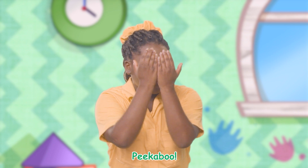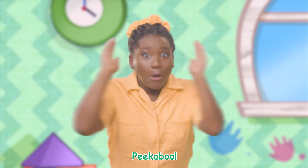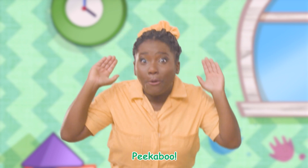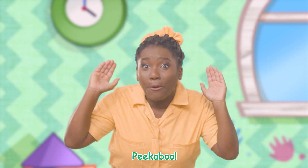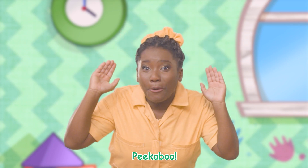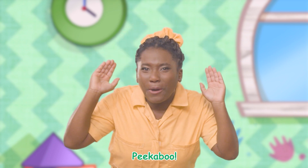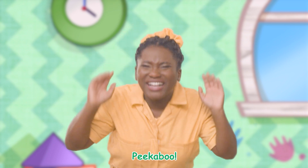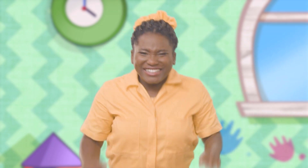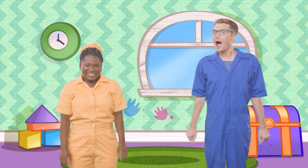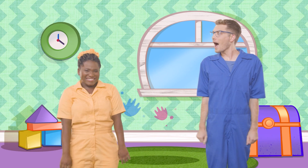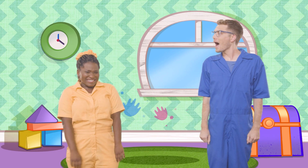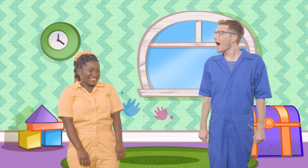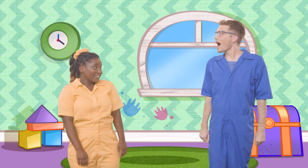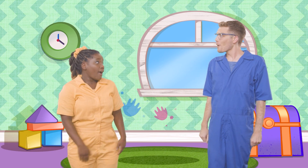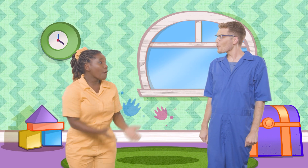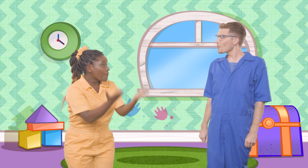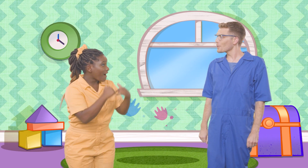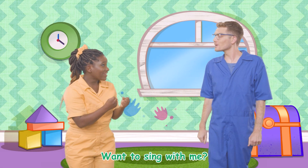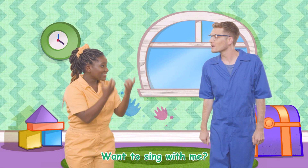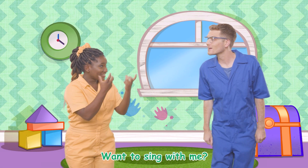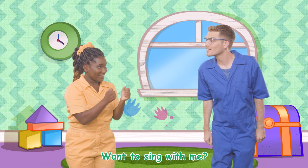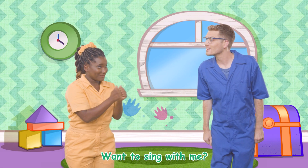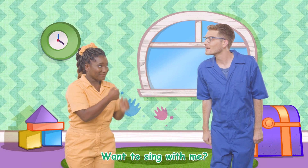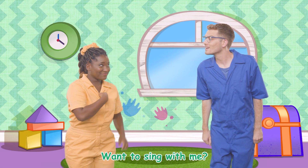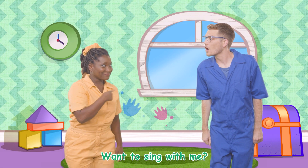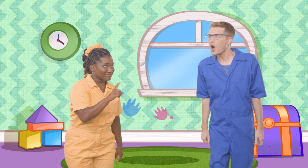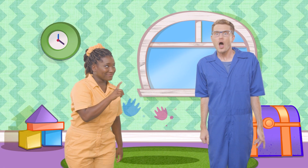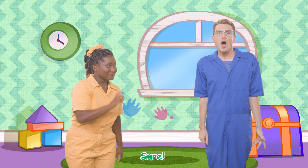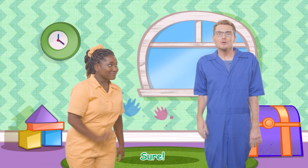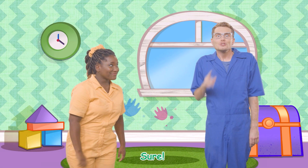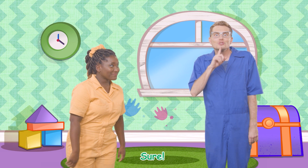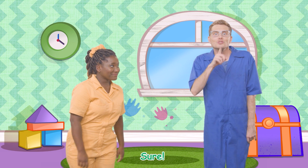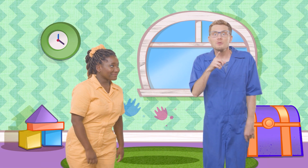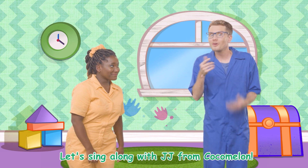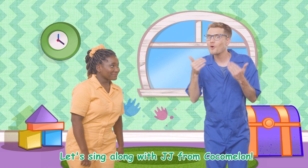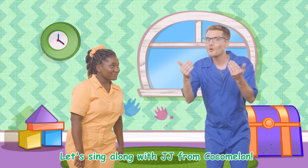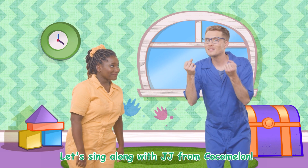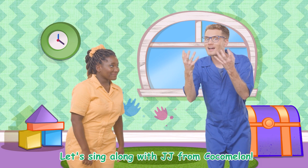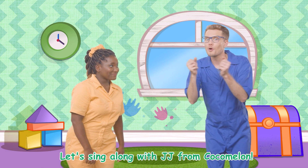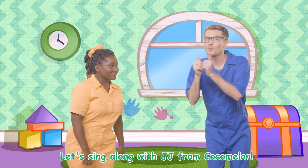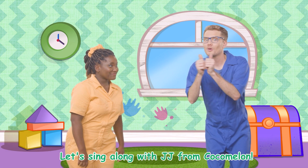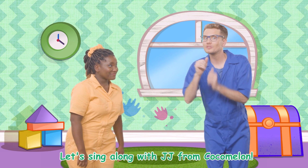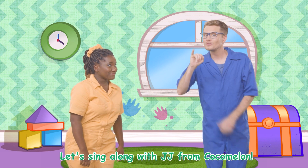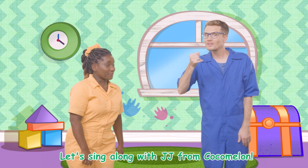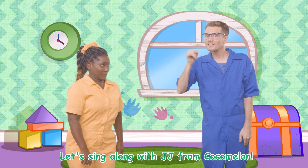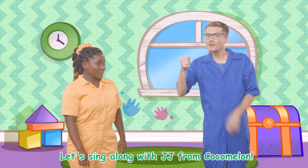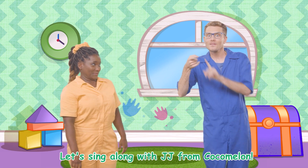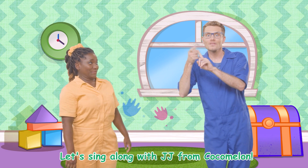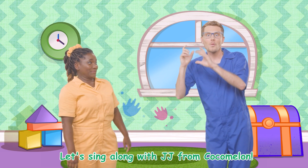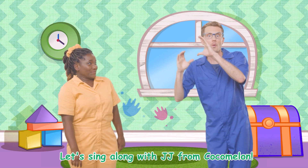Peek-a-boo Want to sing with me? Sure Let's sing along with JJ from